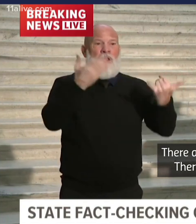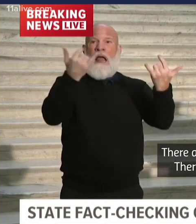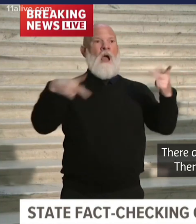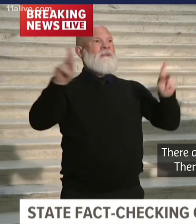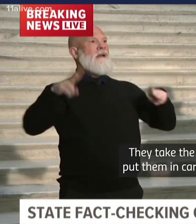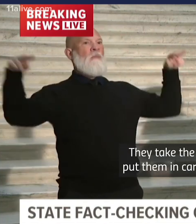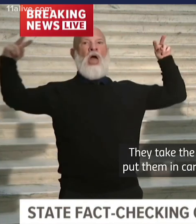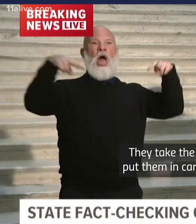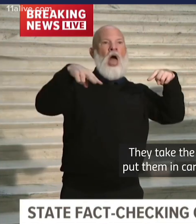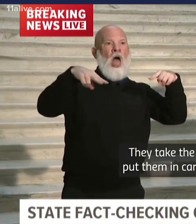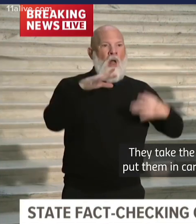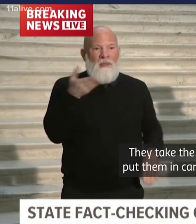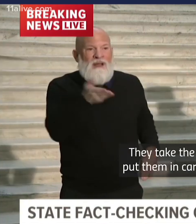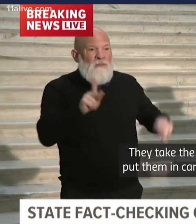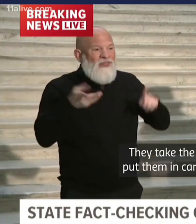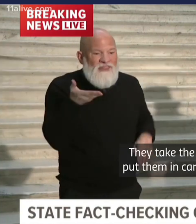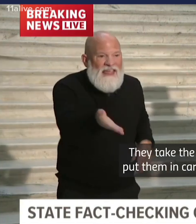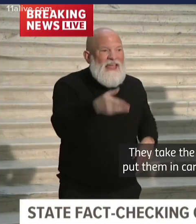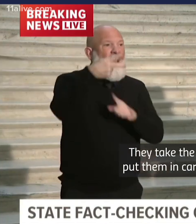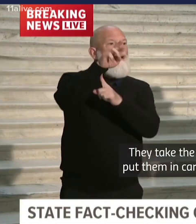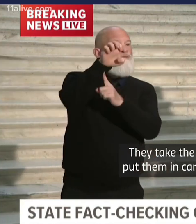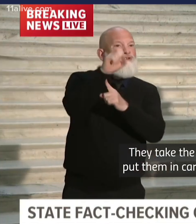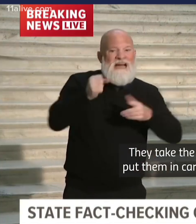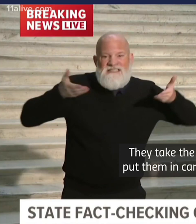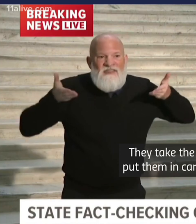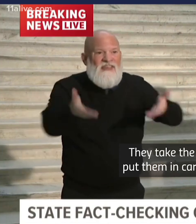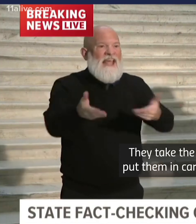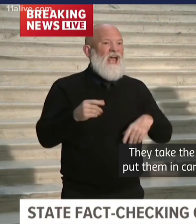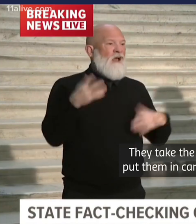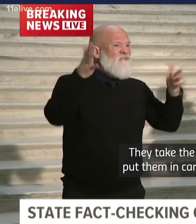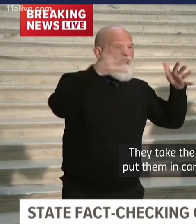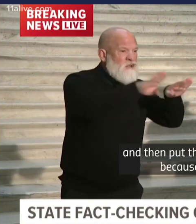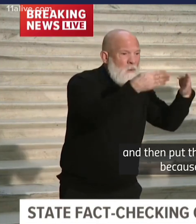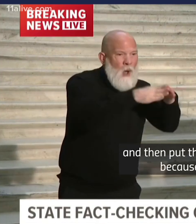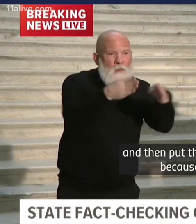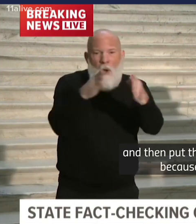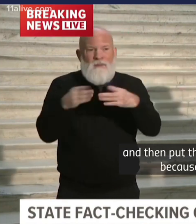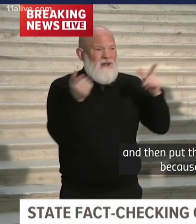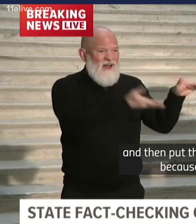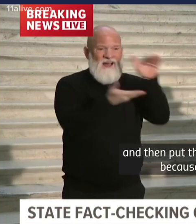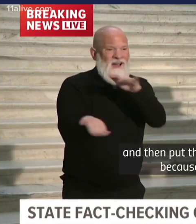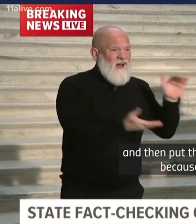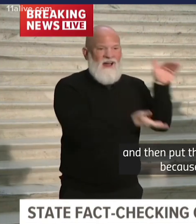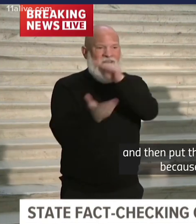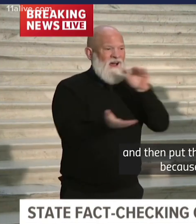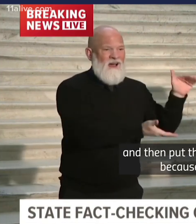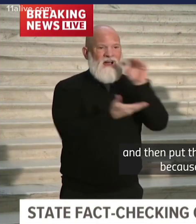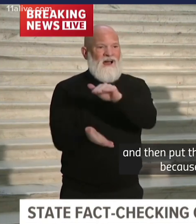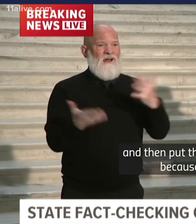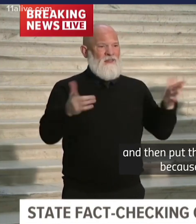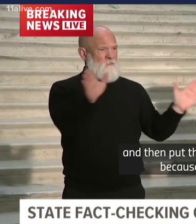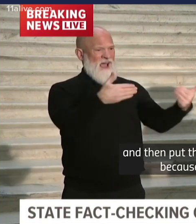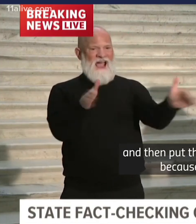There is press in the room. They take the ballots that have been opened, put them in carrier trays and put them in there and then put them in the boxes,